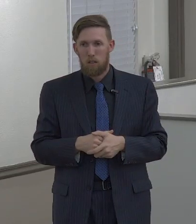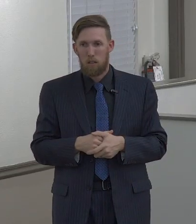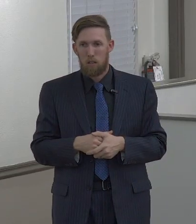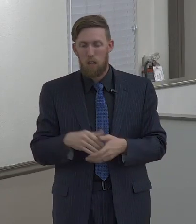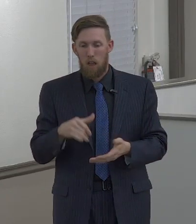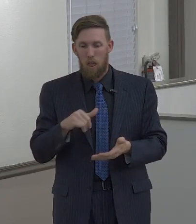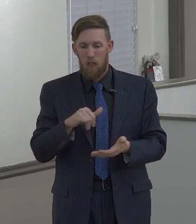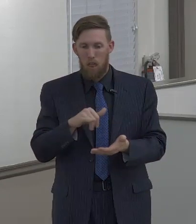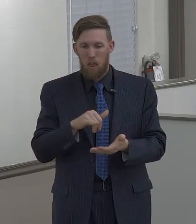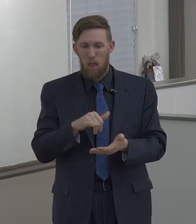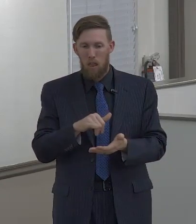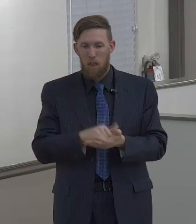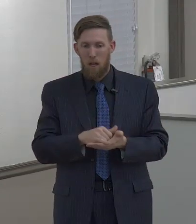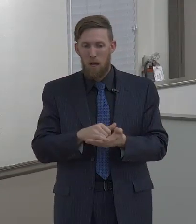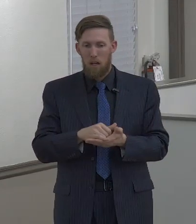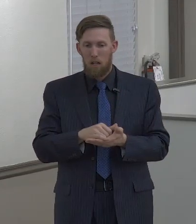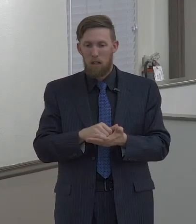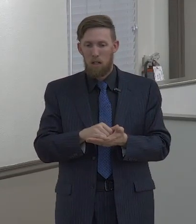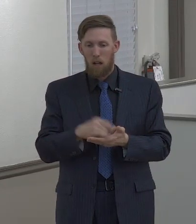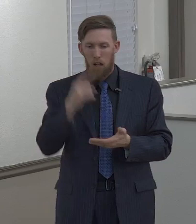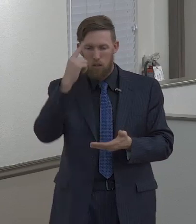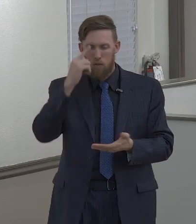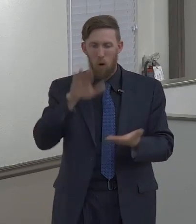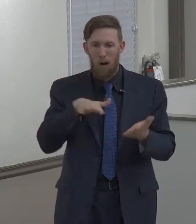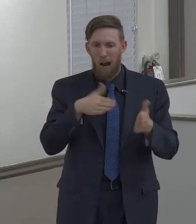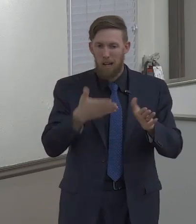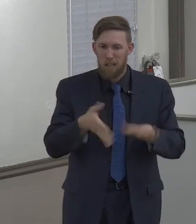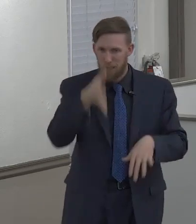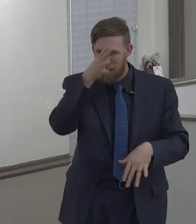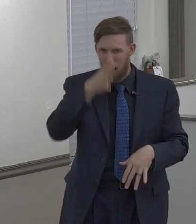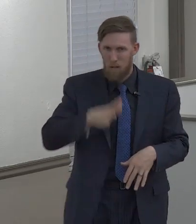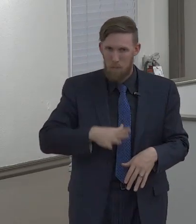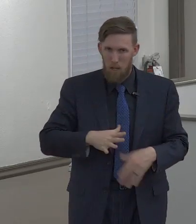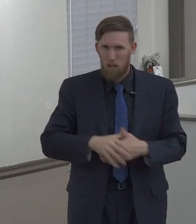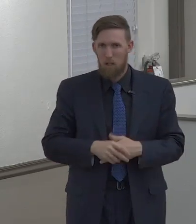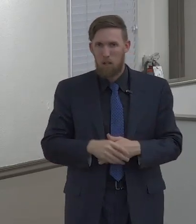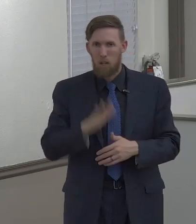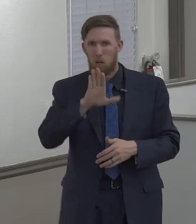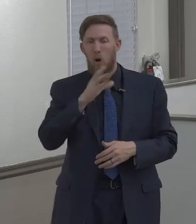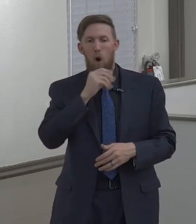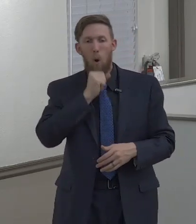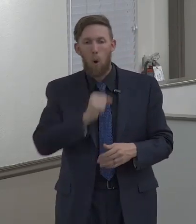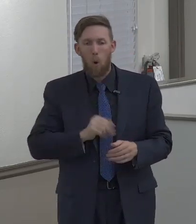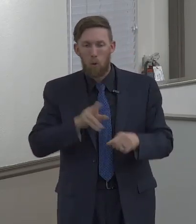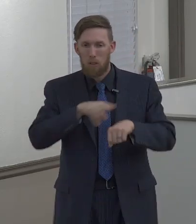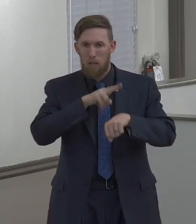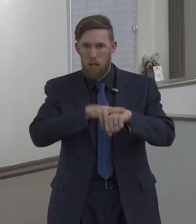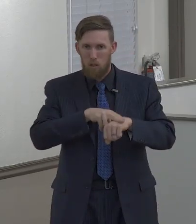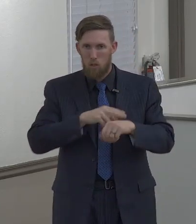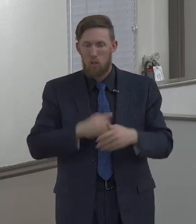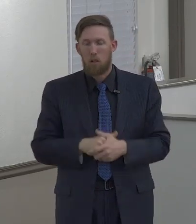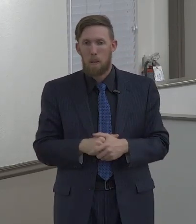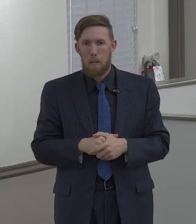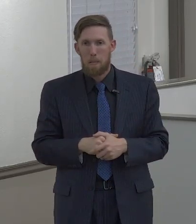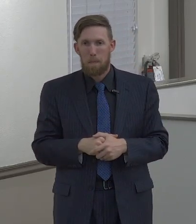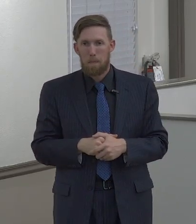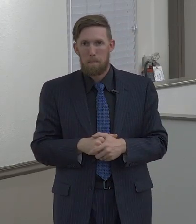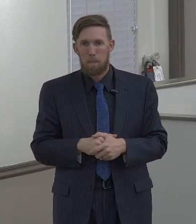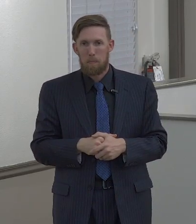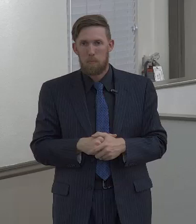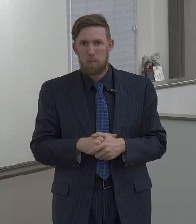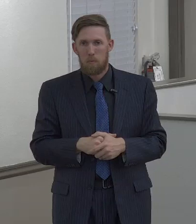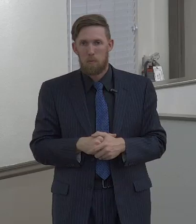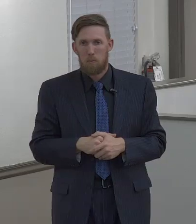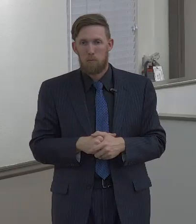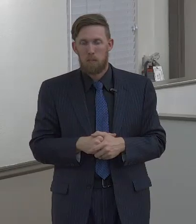support for the dead man. When you live in these things, when you allow these sins into your life,